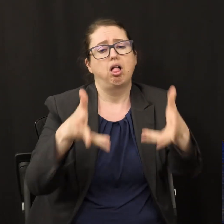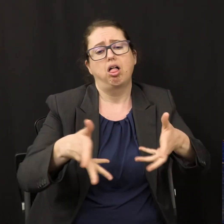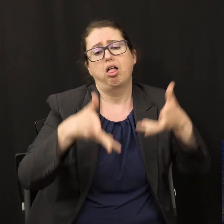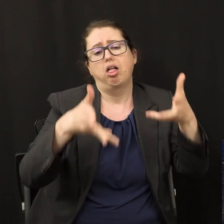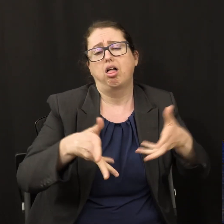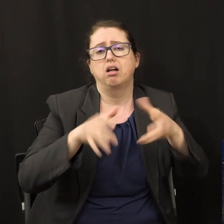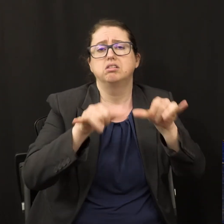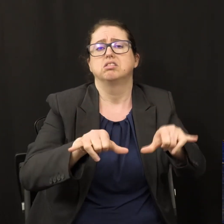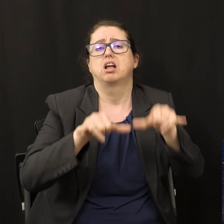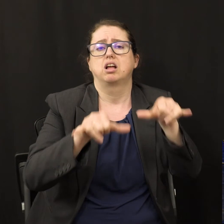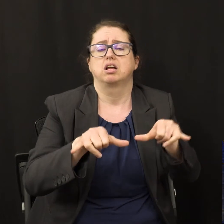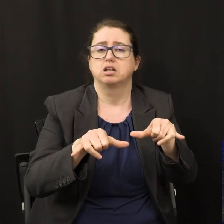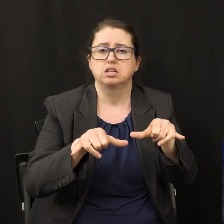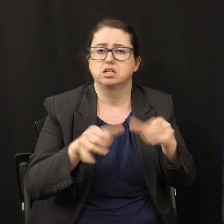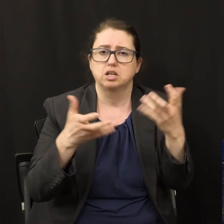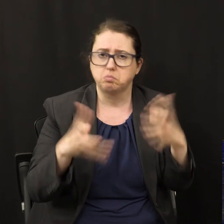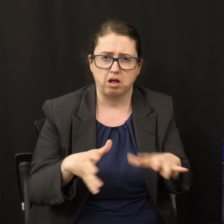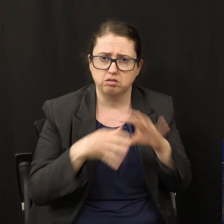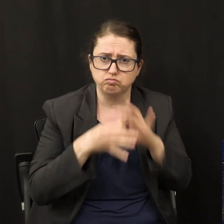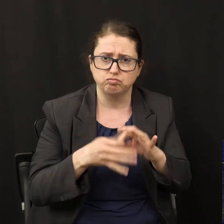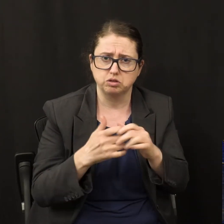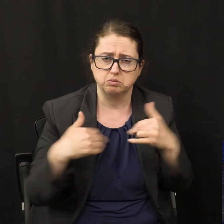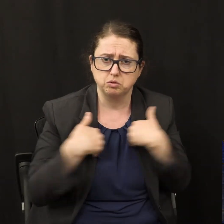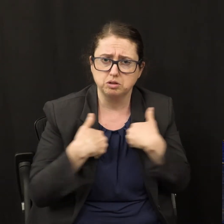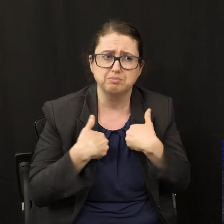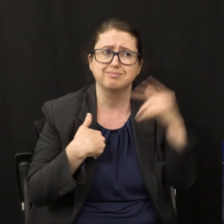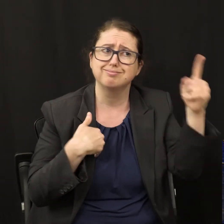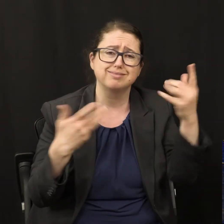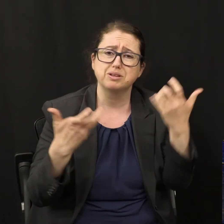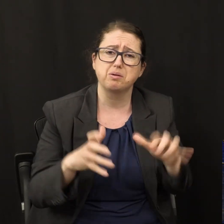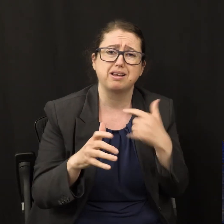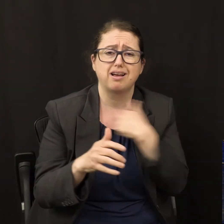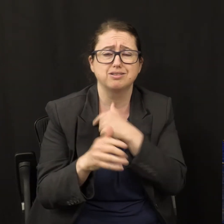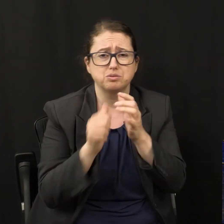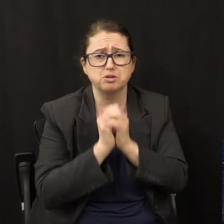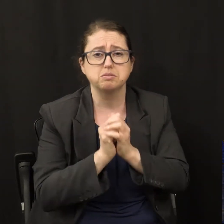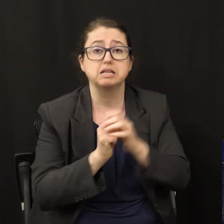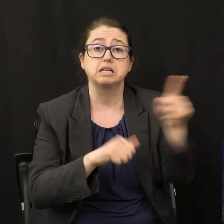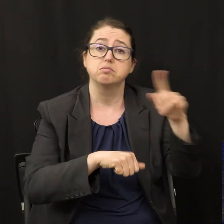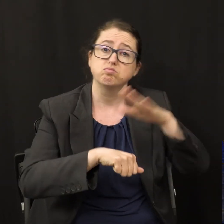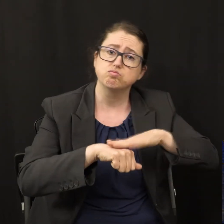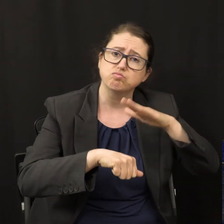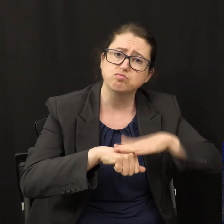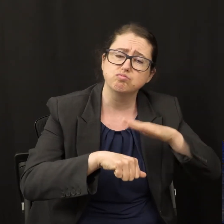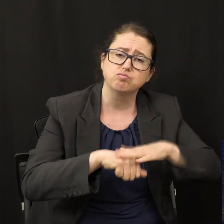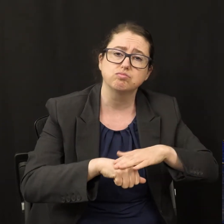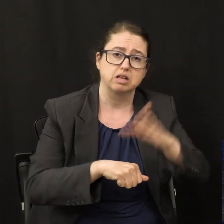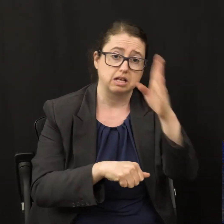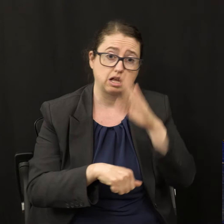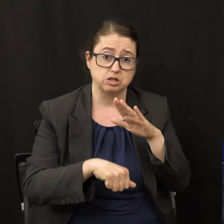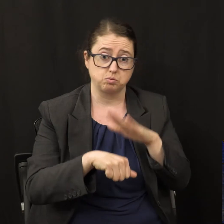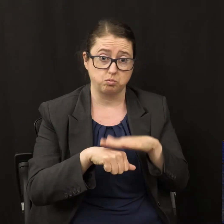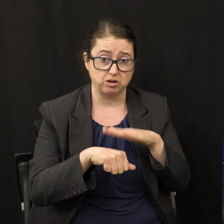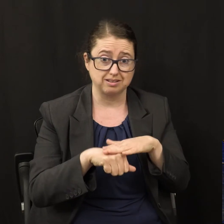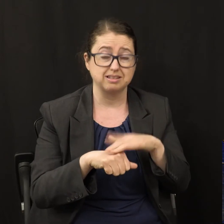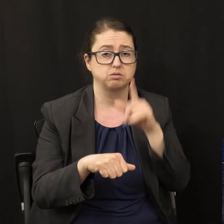beast. He doesn't want us to worship the image, so He gives warnings. The warnings of God are messages of love.